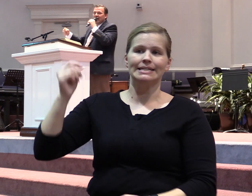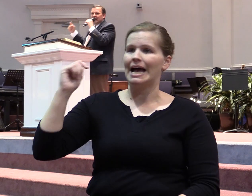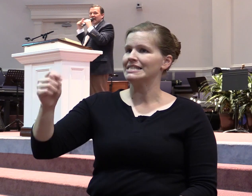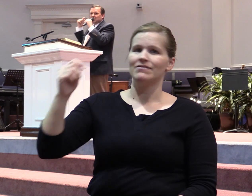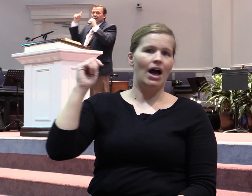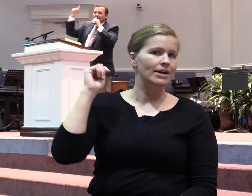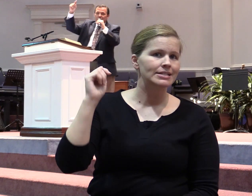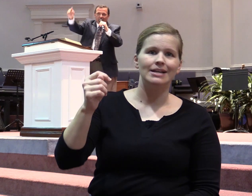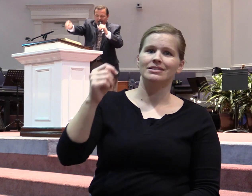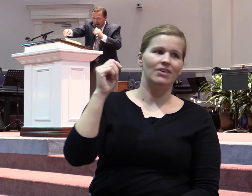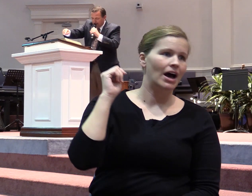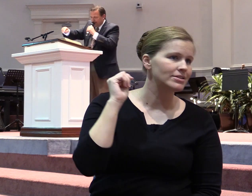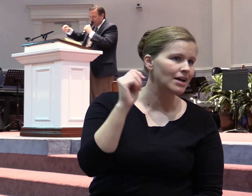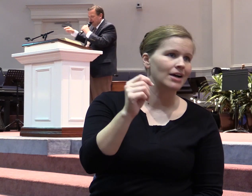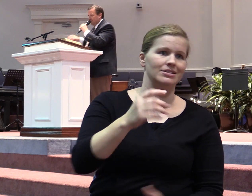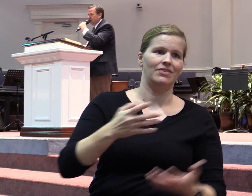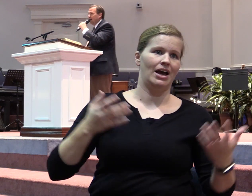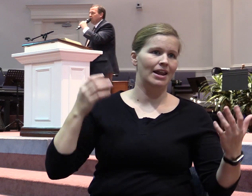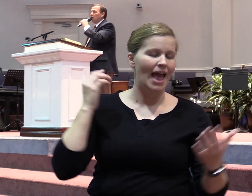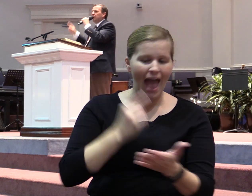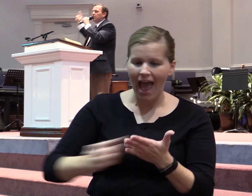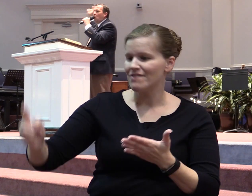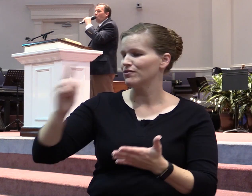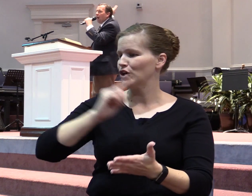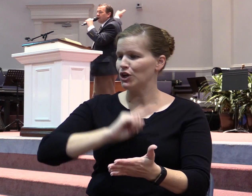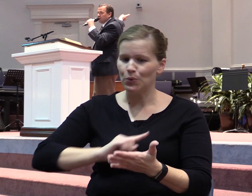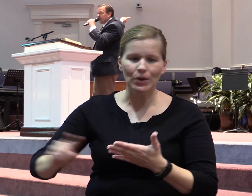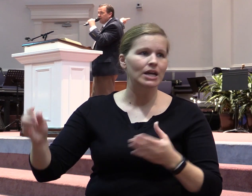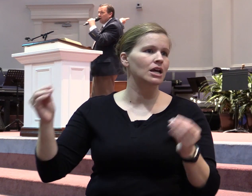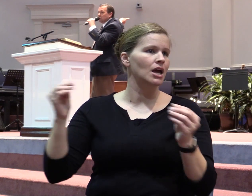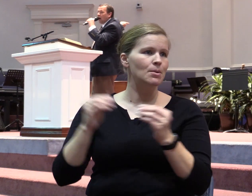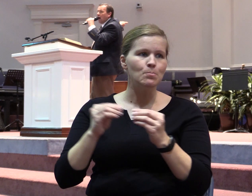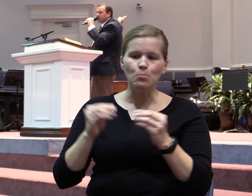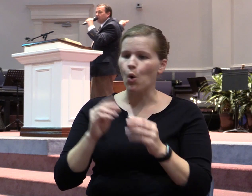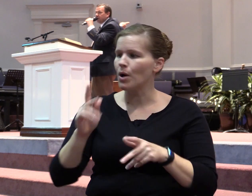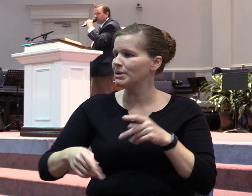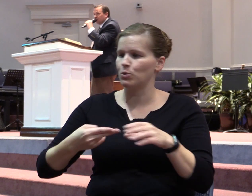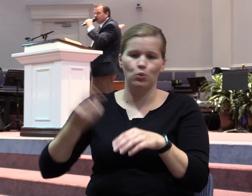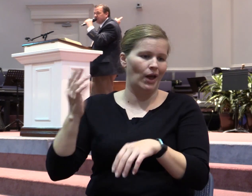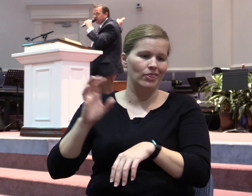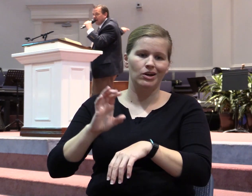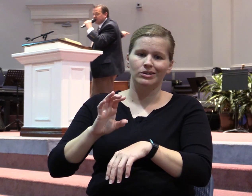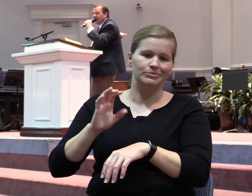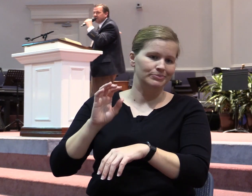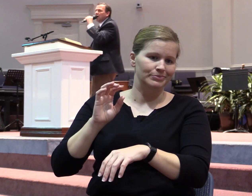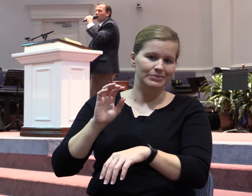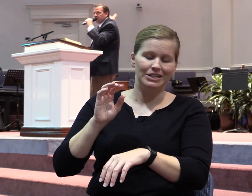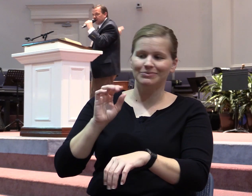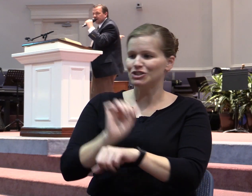Last yesterday God did this. There would be more waiters leaving their jobs, coming to church, getting baptized on a Sunday